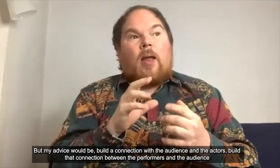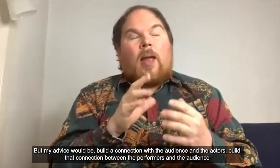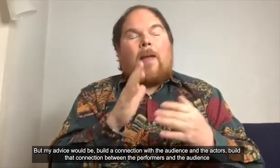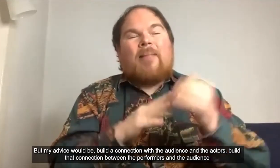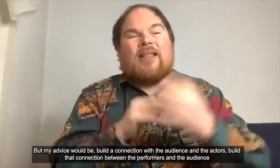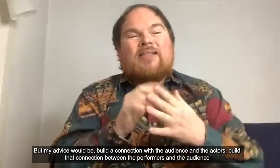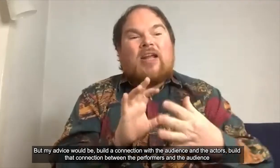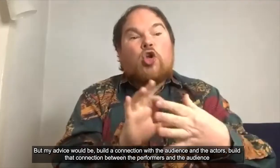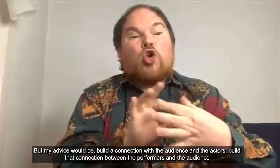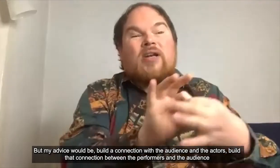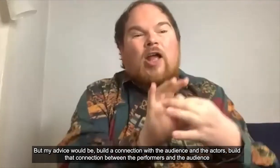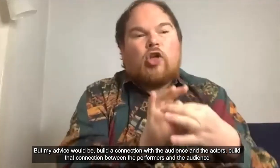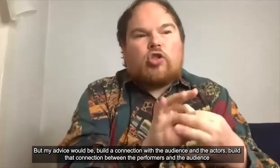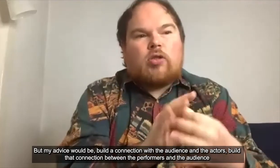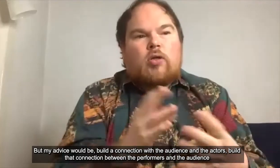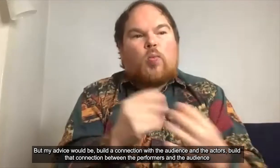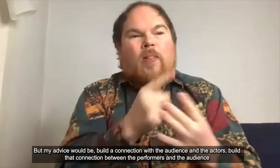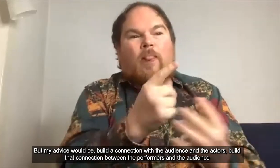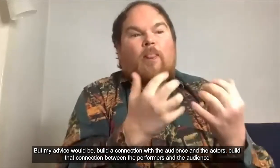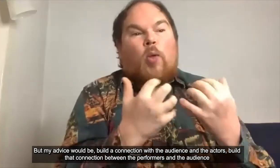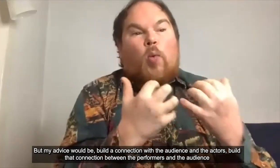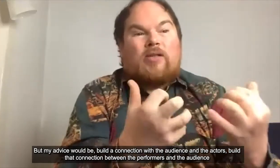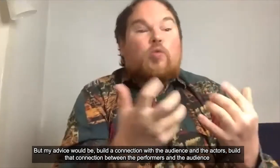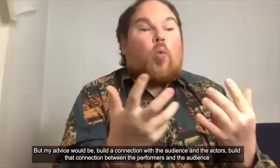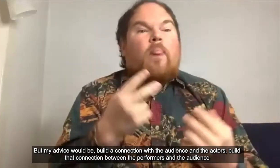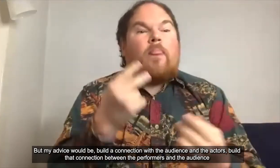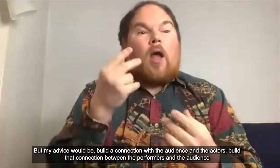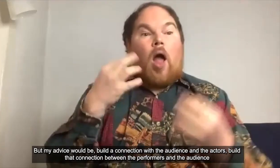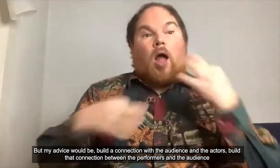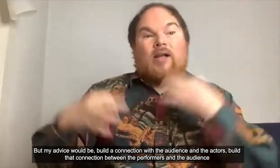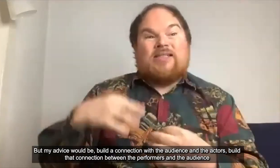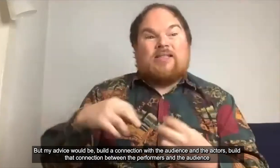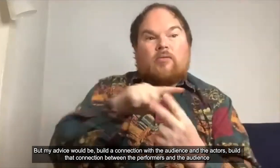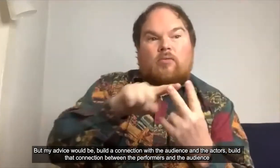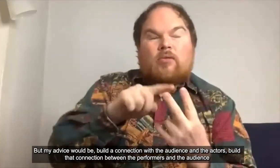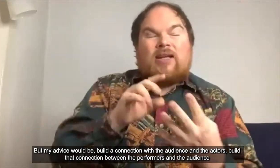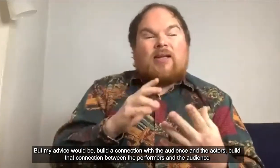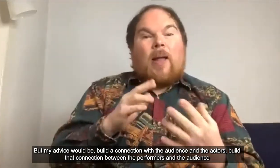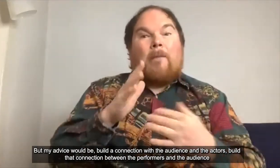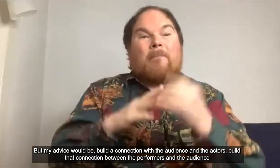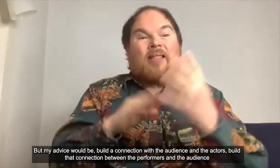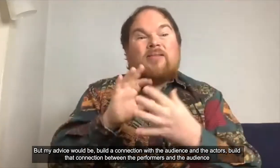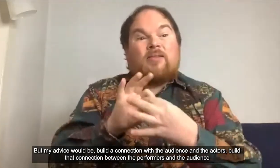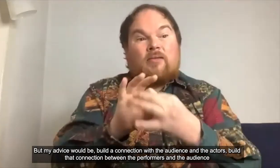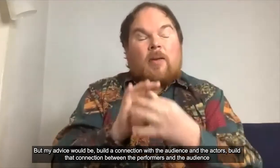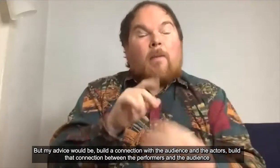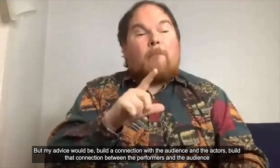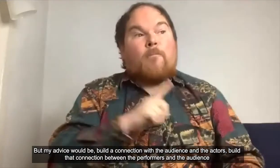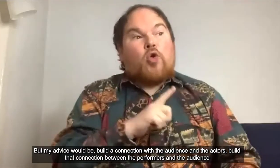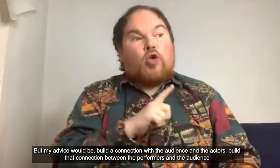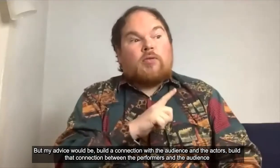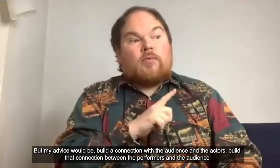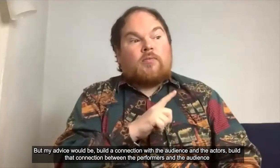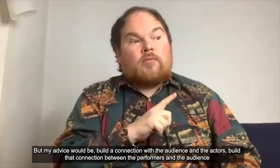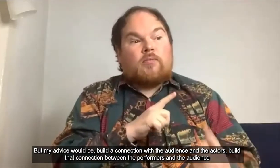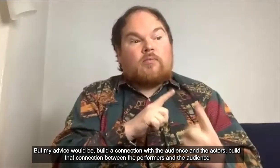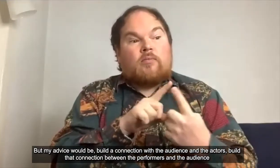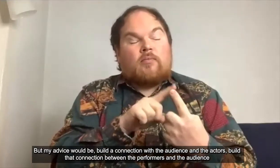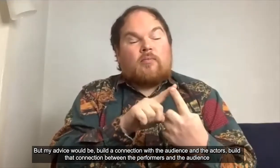build a connection with the audience the and the actors build that connection between the performers and the